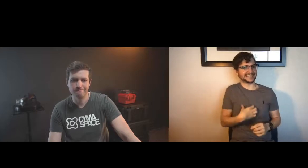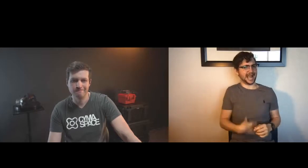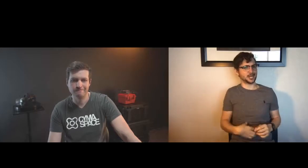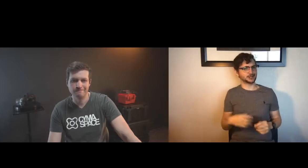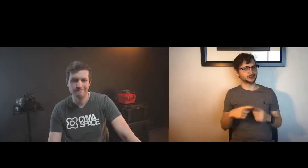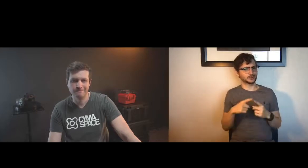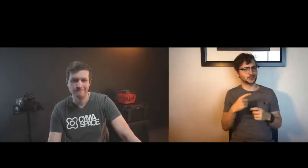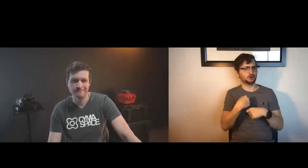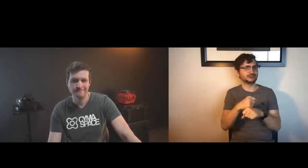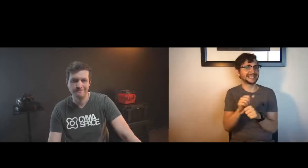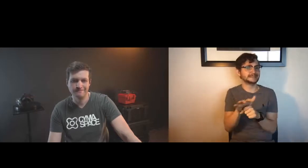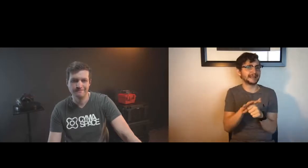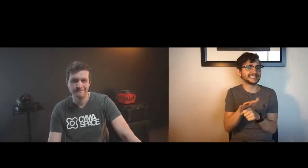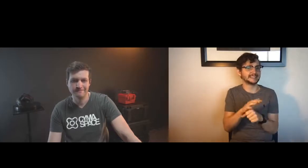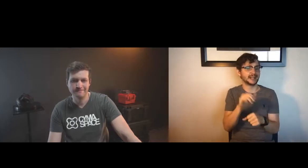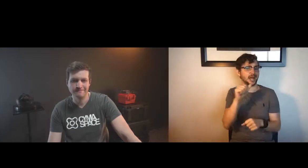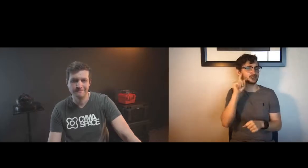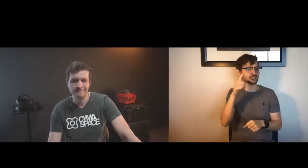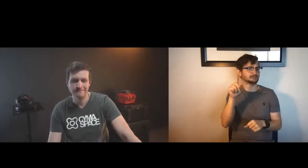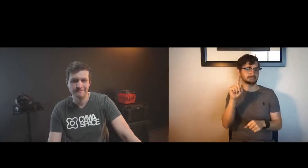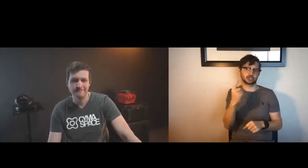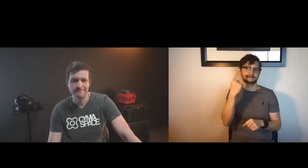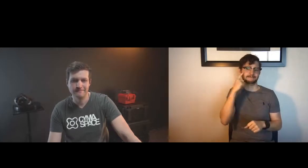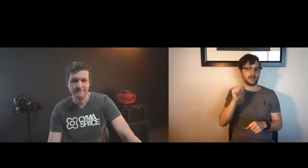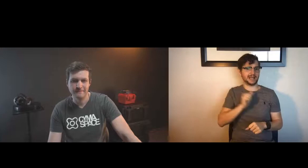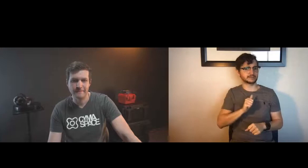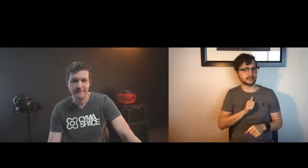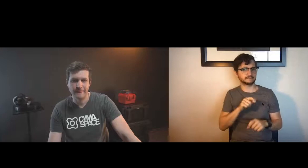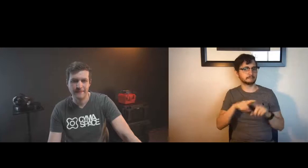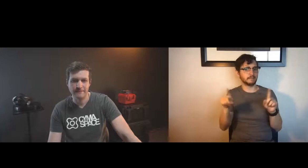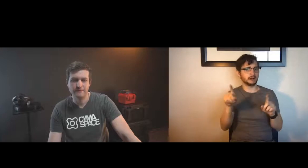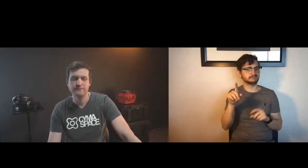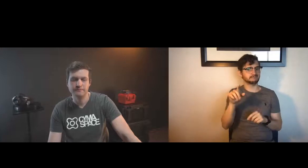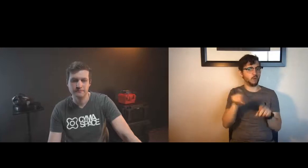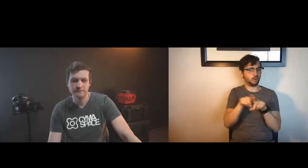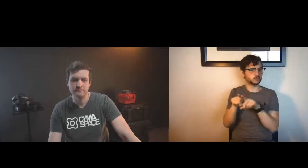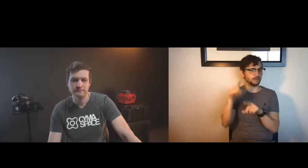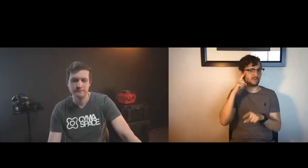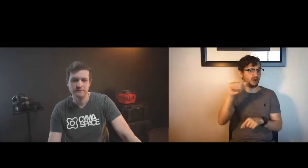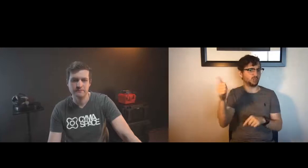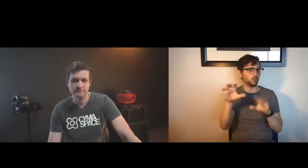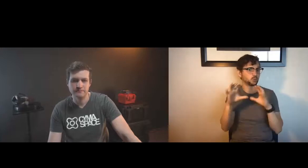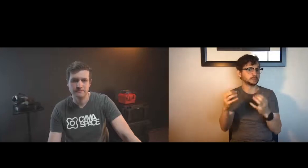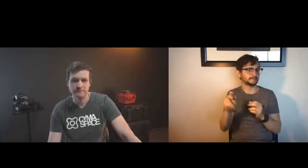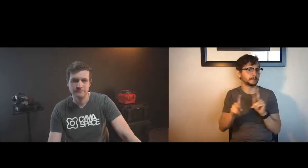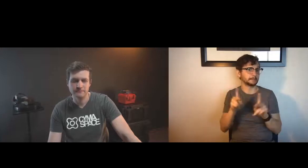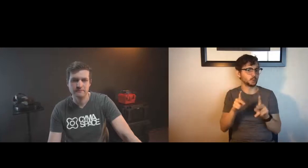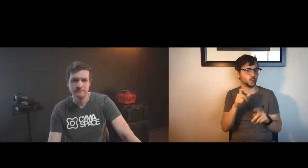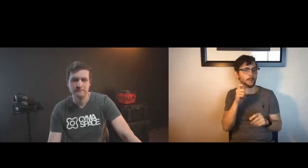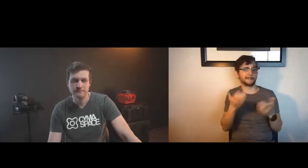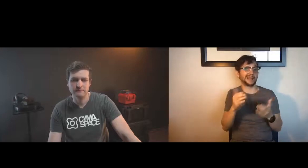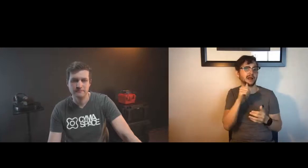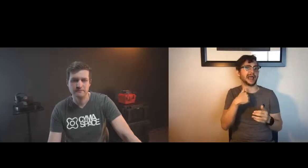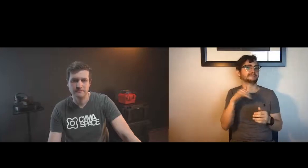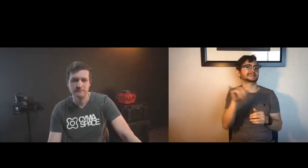someone has that drive or desire to create a space not just for ourselves but